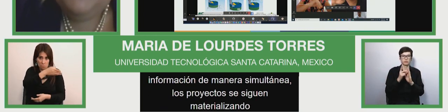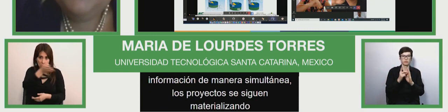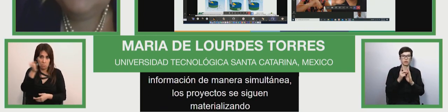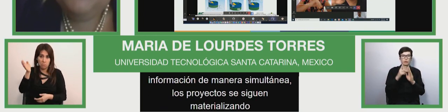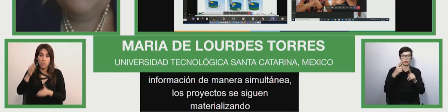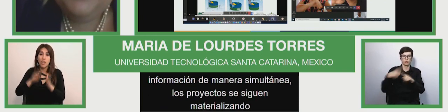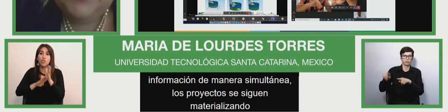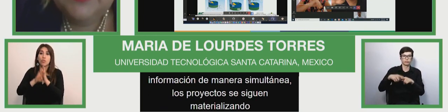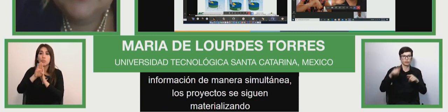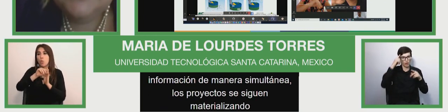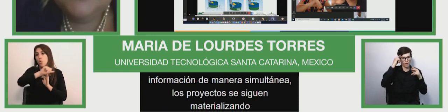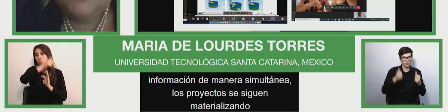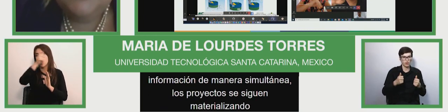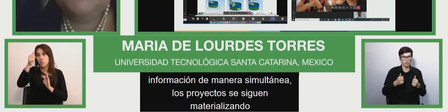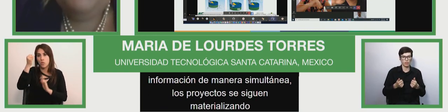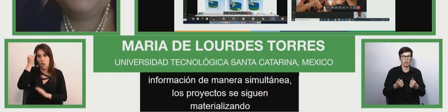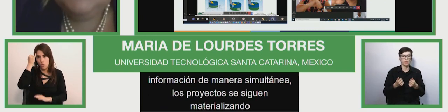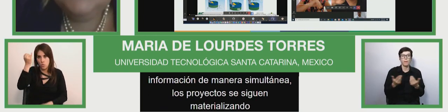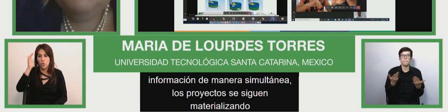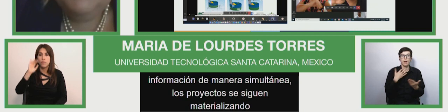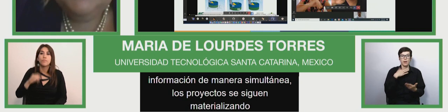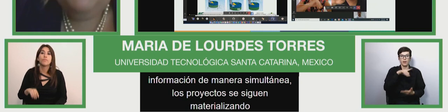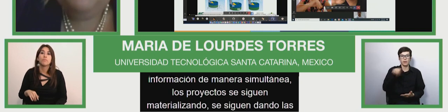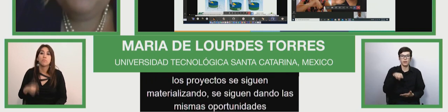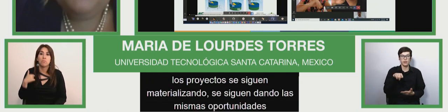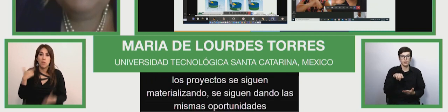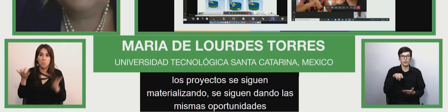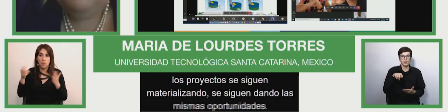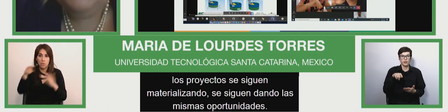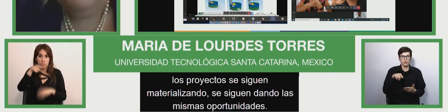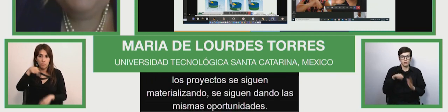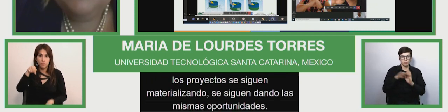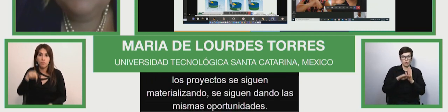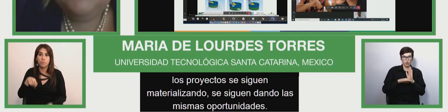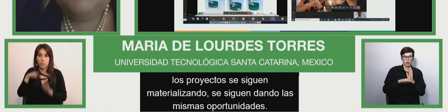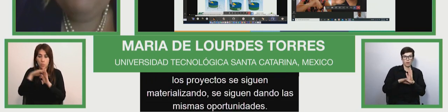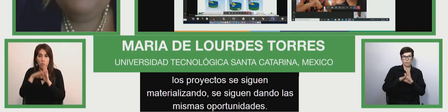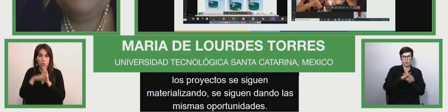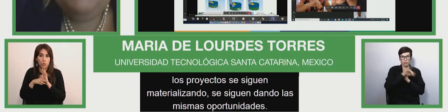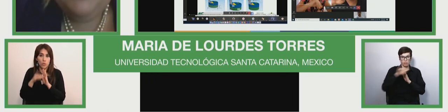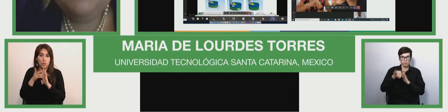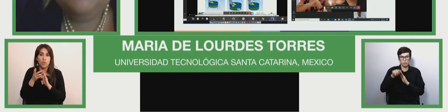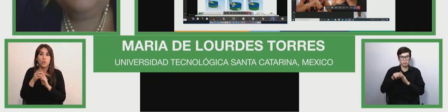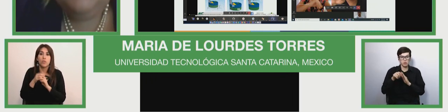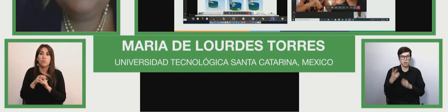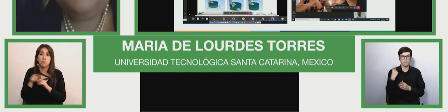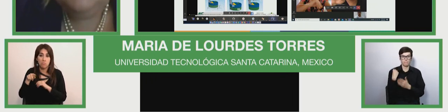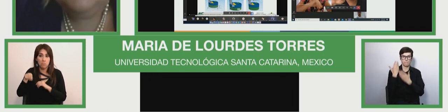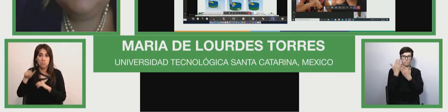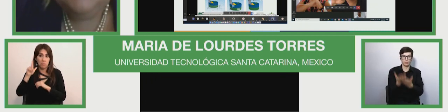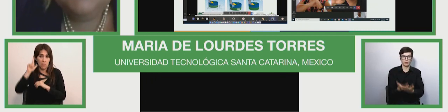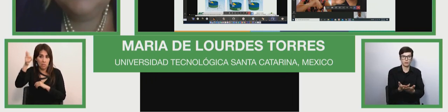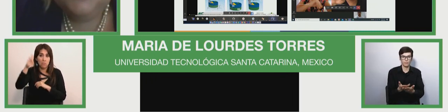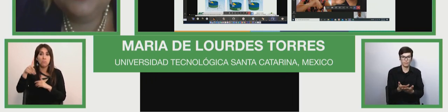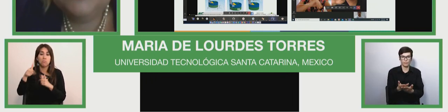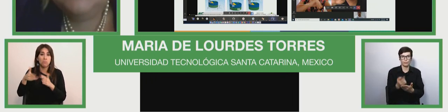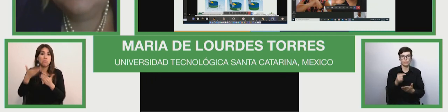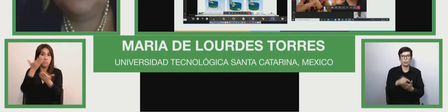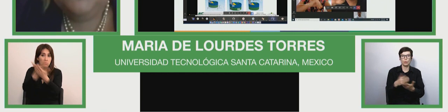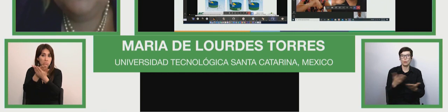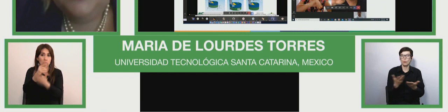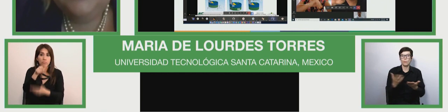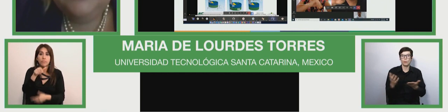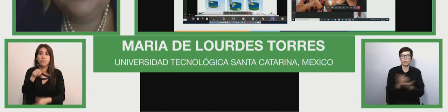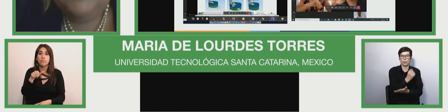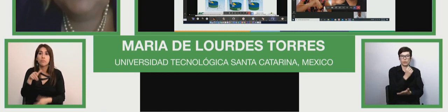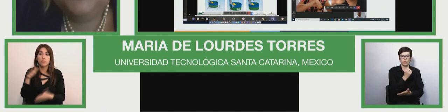information in in simultaneous manner the the project continue materializing we continue having the same opportunities of